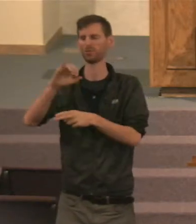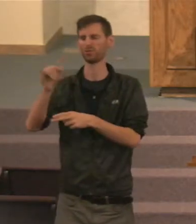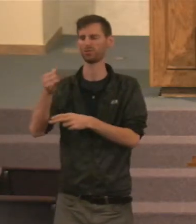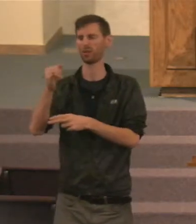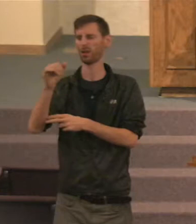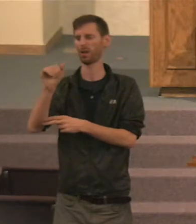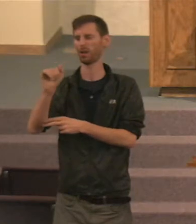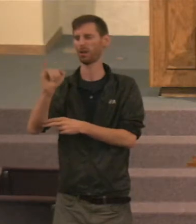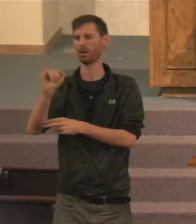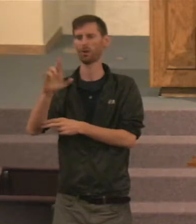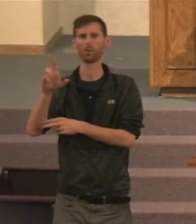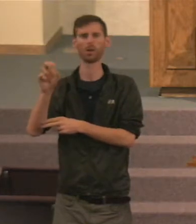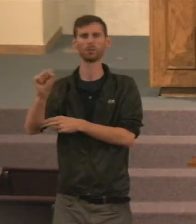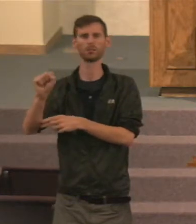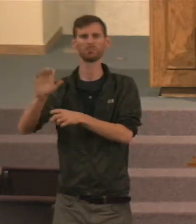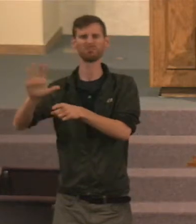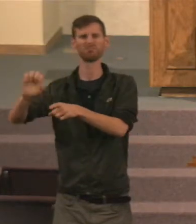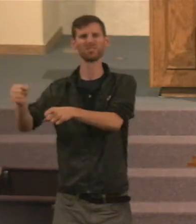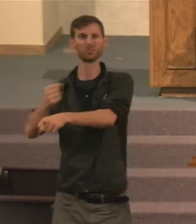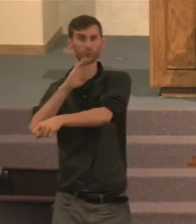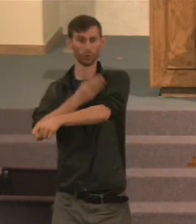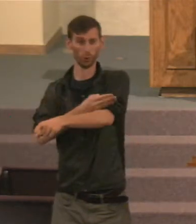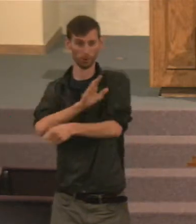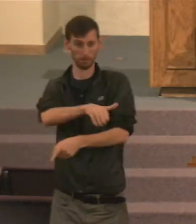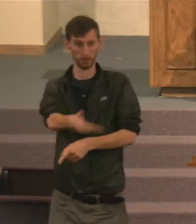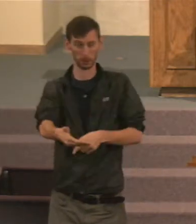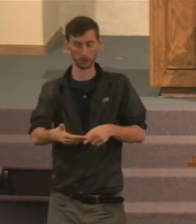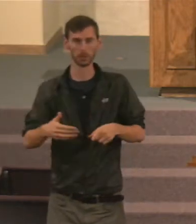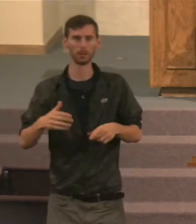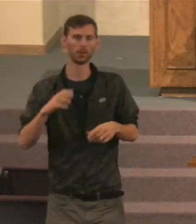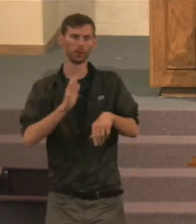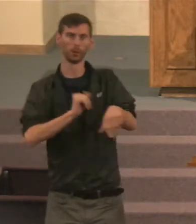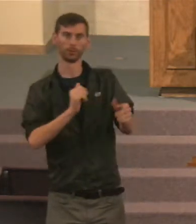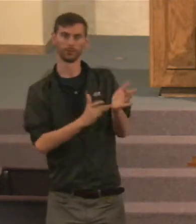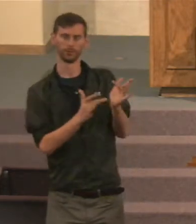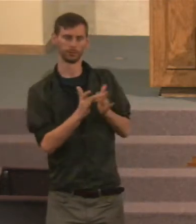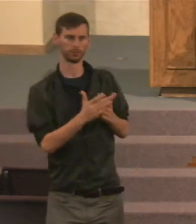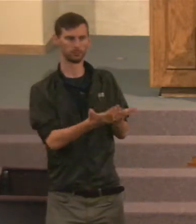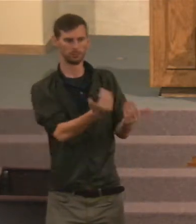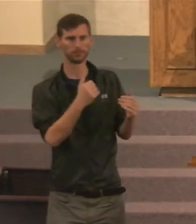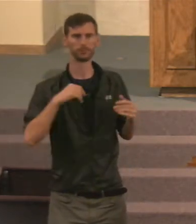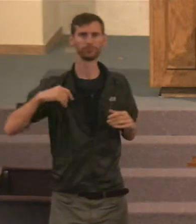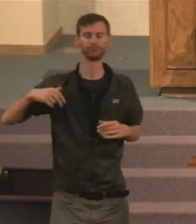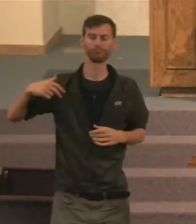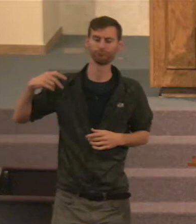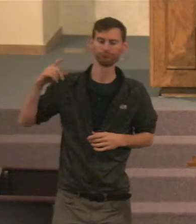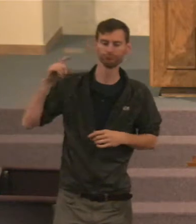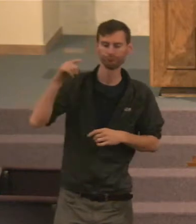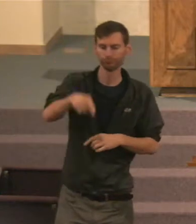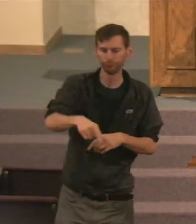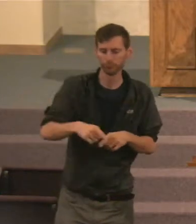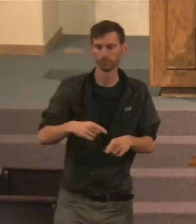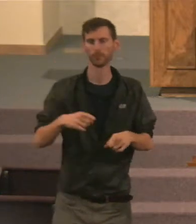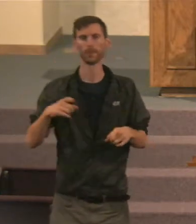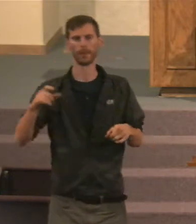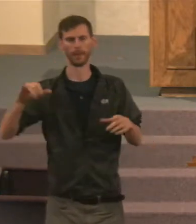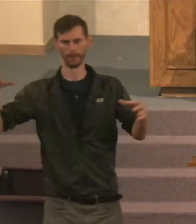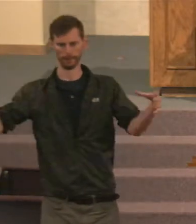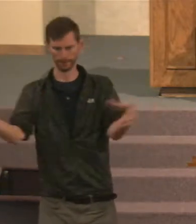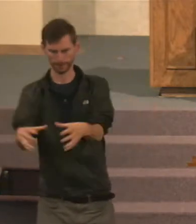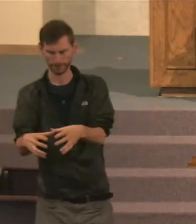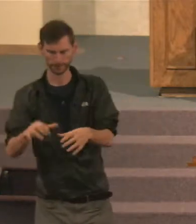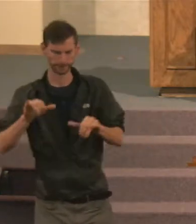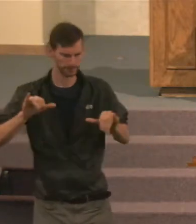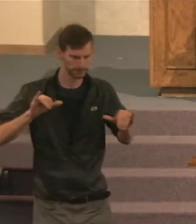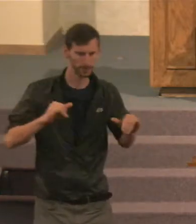there, he found people gathered there, the flute players and those who were wailing. And